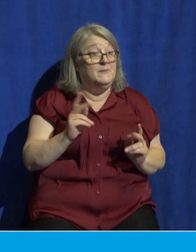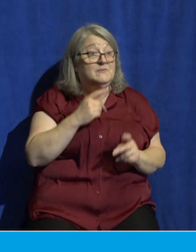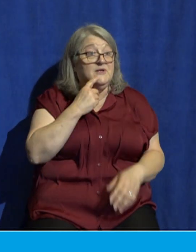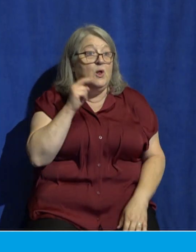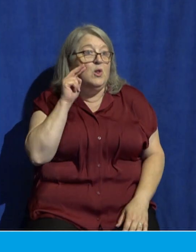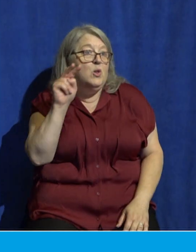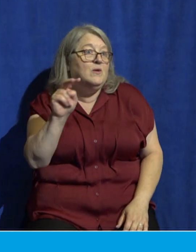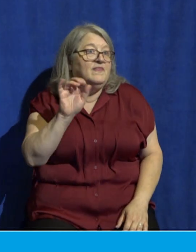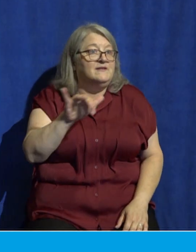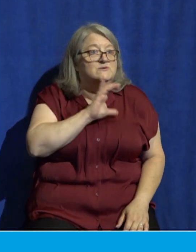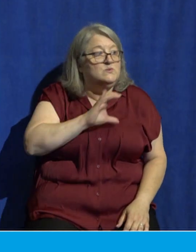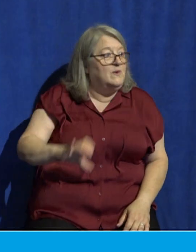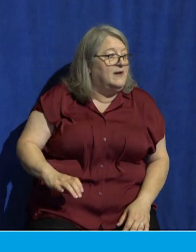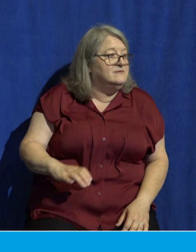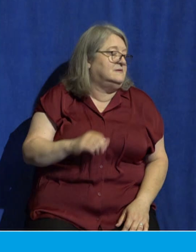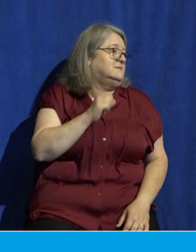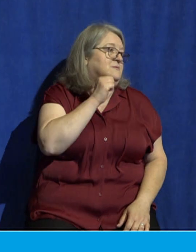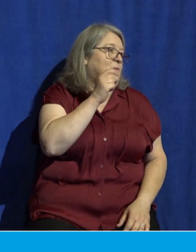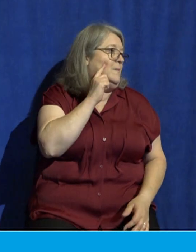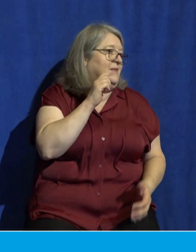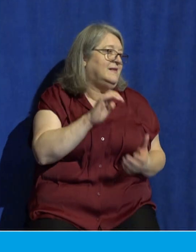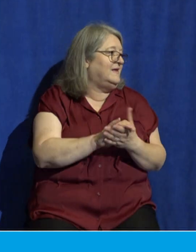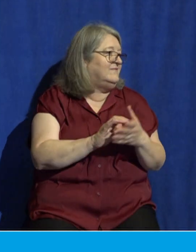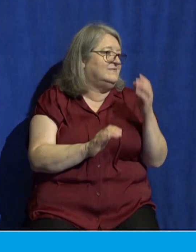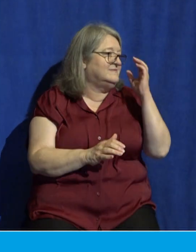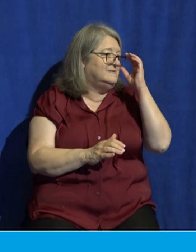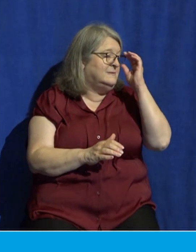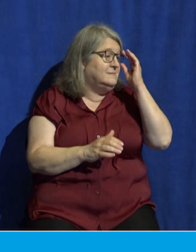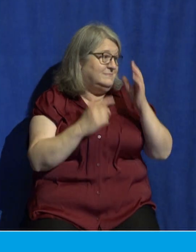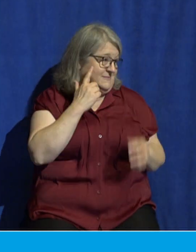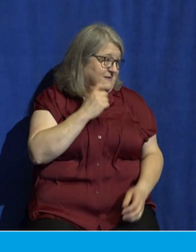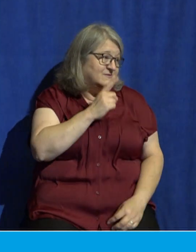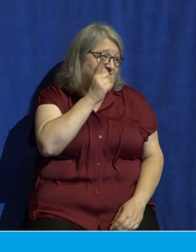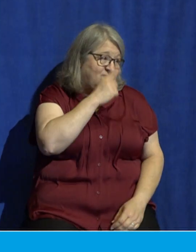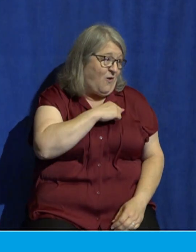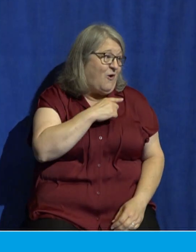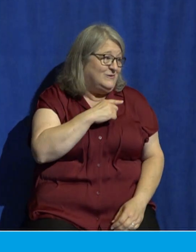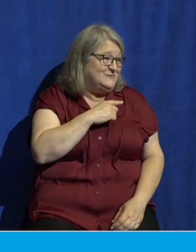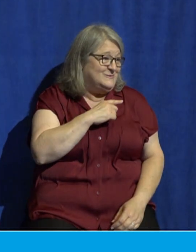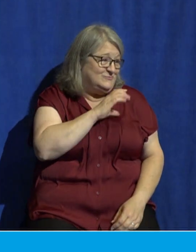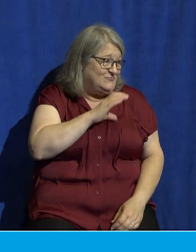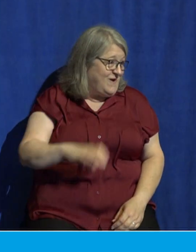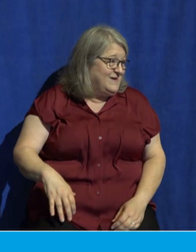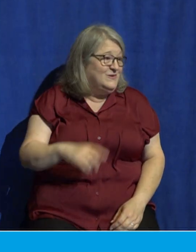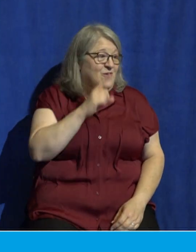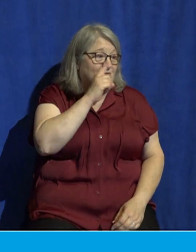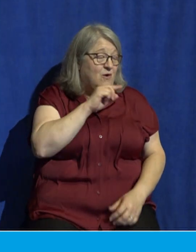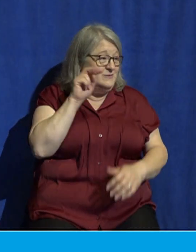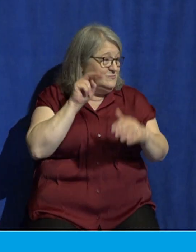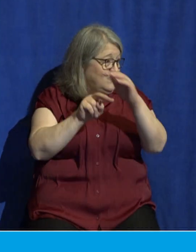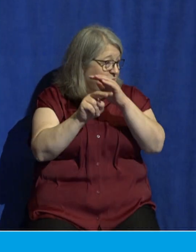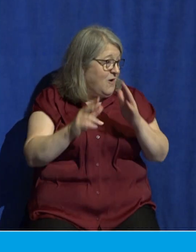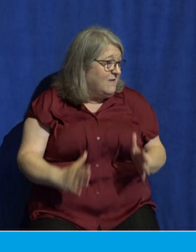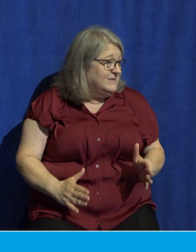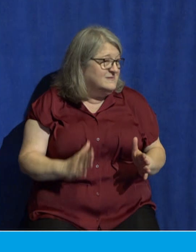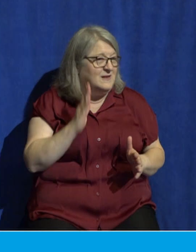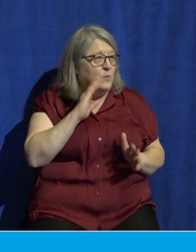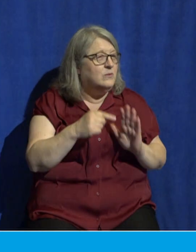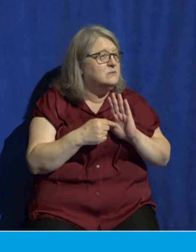is, don't believe it. For false Christs and false prophets will arise and perform signs and wonders to lead astray, if